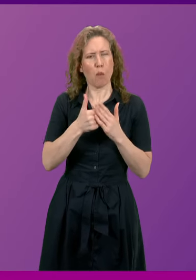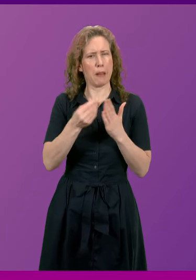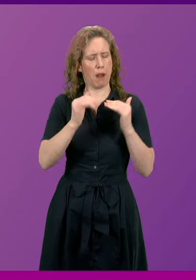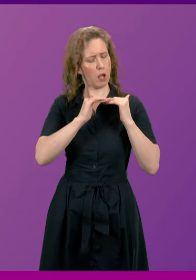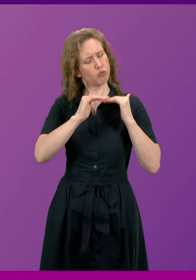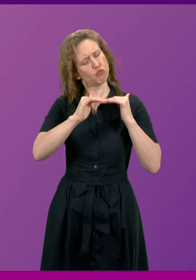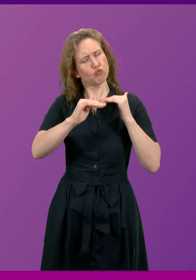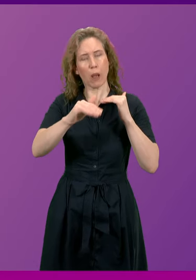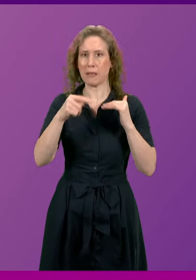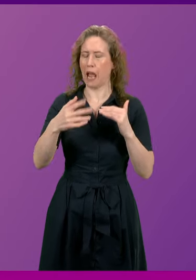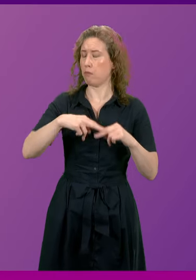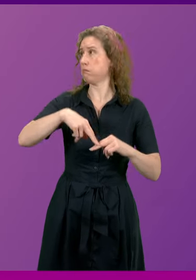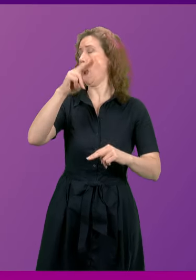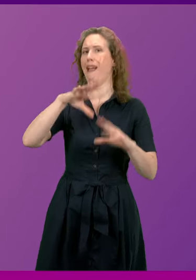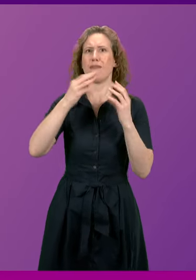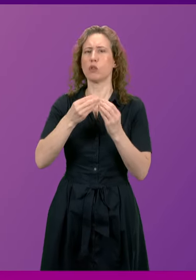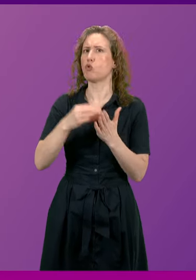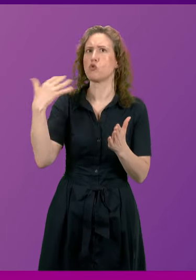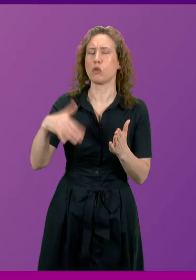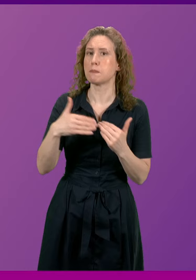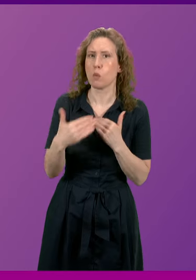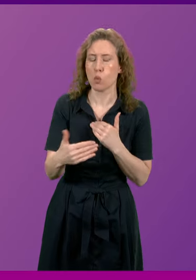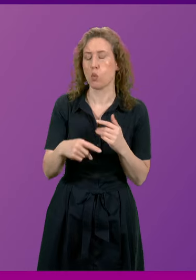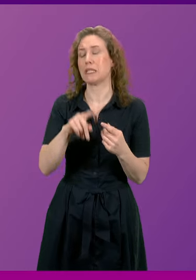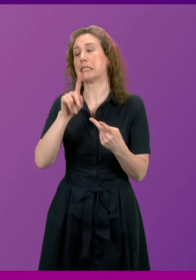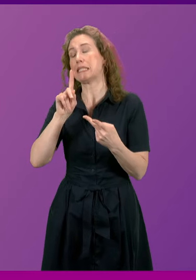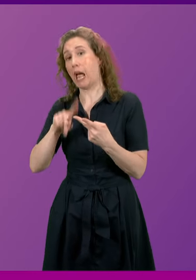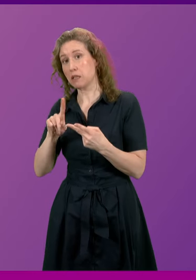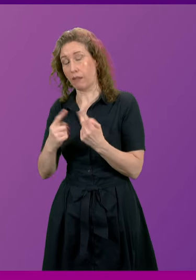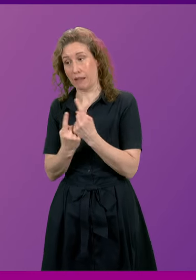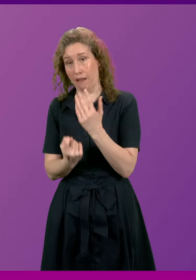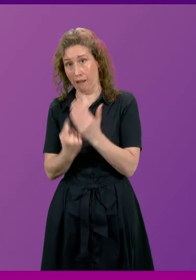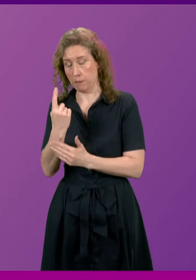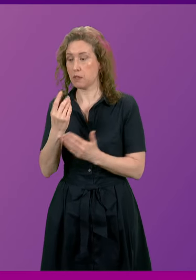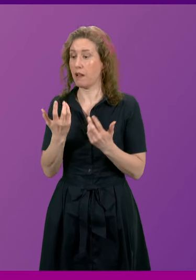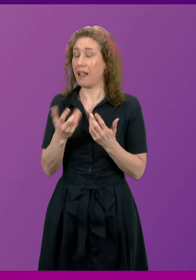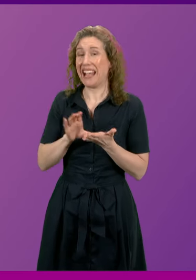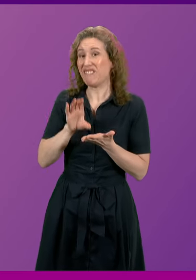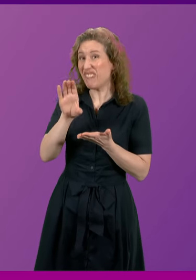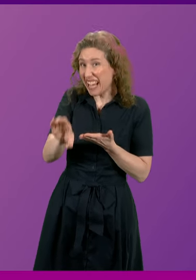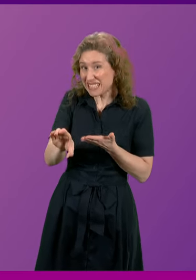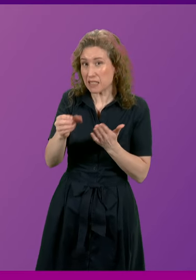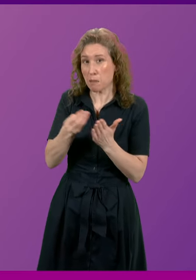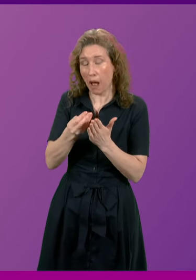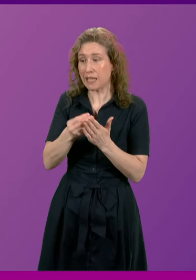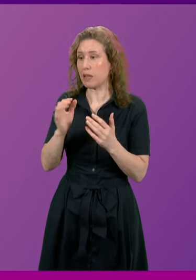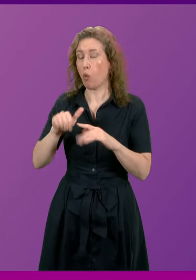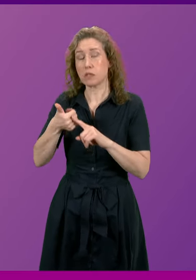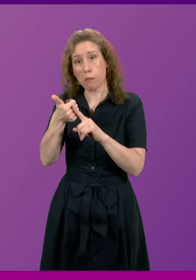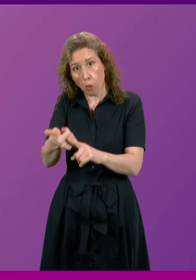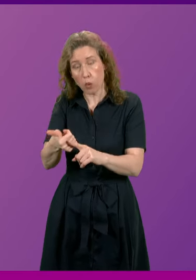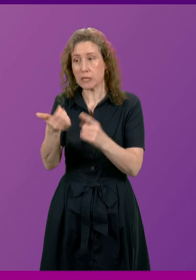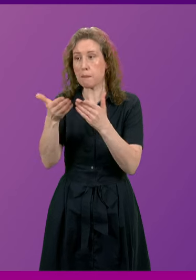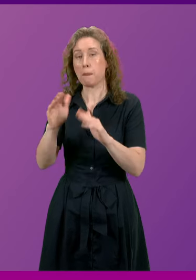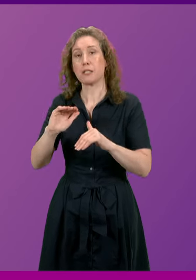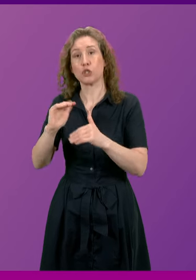And the second thing that's happened is that the cost of, of, of, of investing, the cost of supporting our